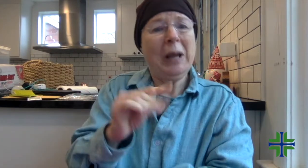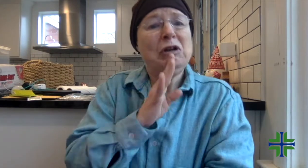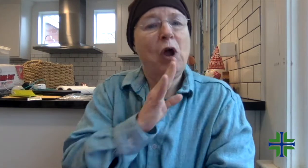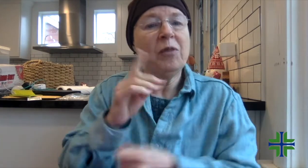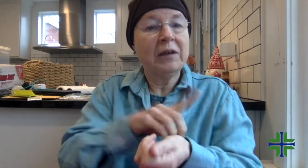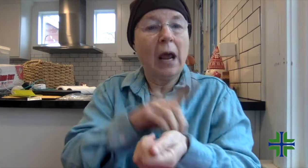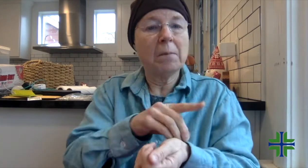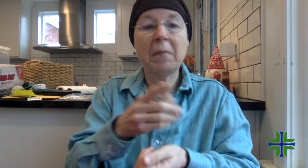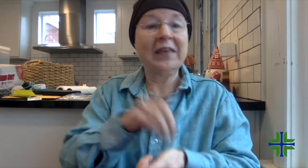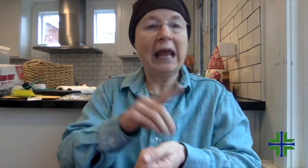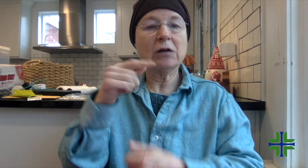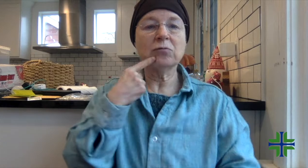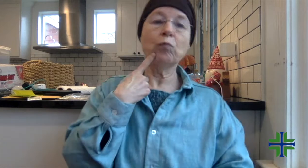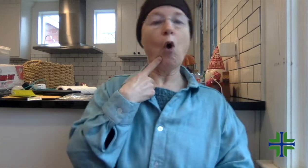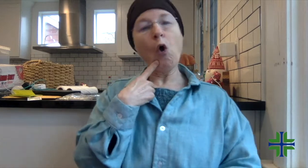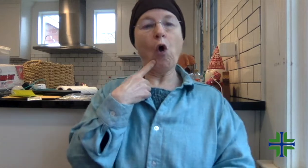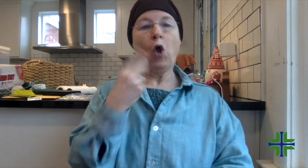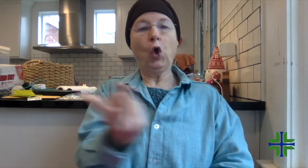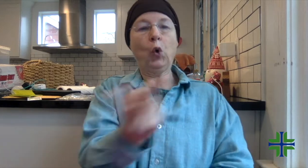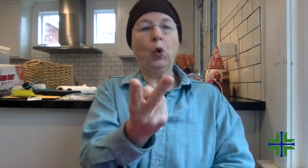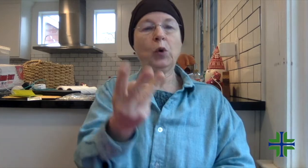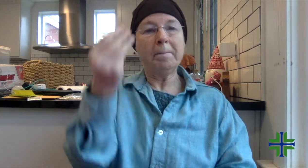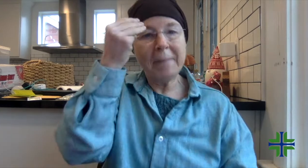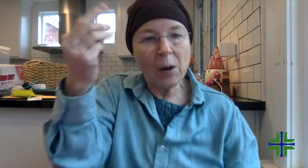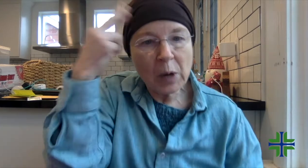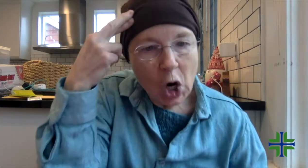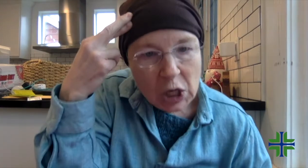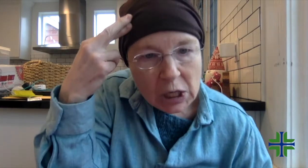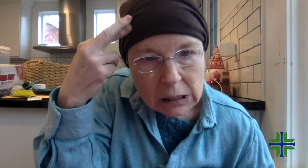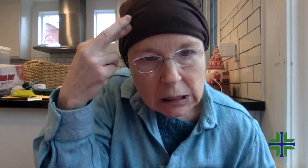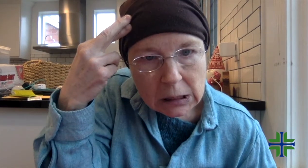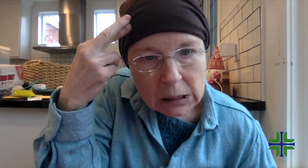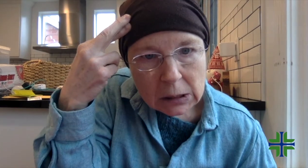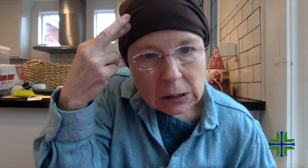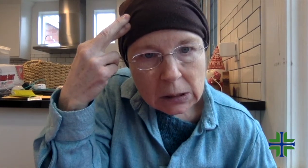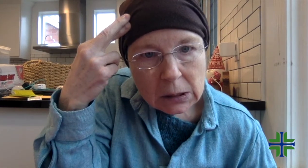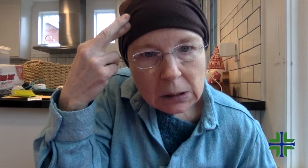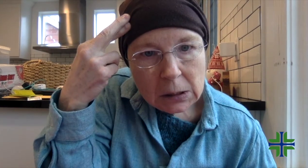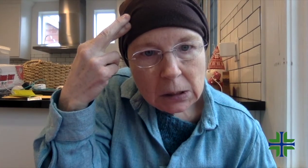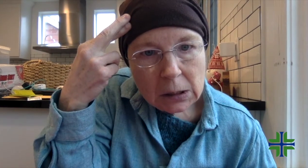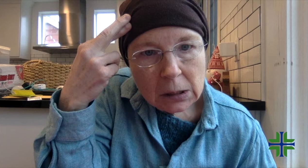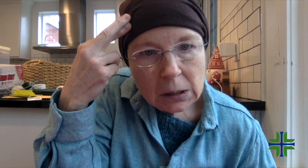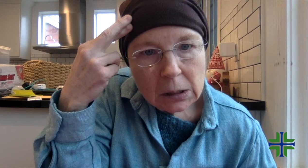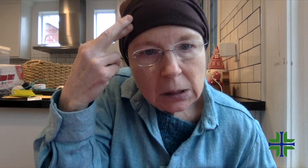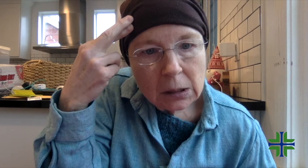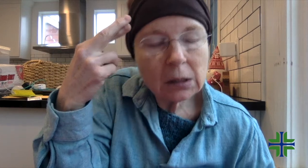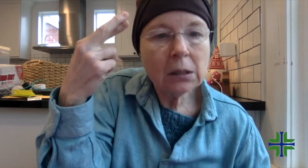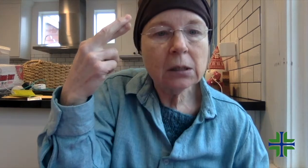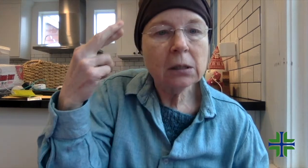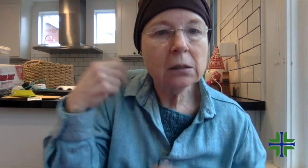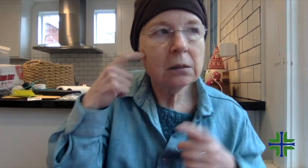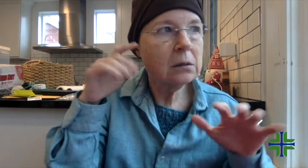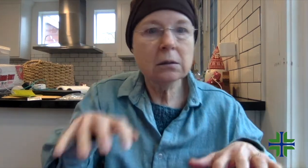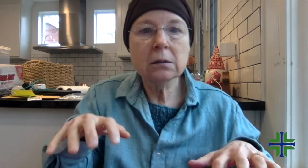Anyway, I kind of discouraged her for talking to the doctor because the doctor came in and was like, oh. And he saw and talked to the two of us. And then